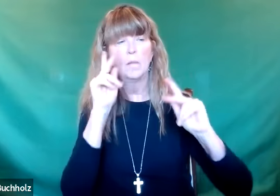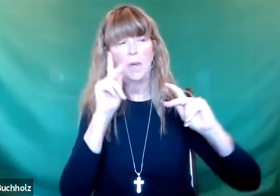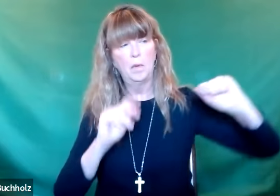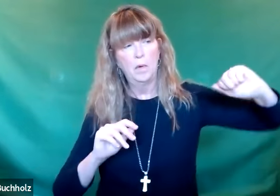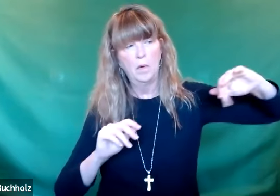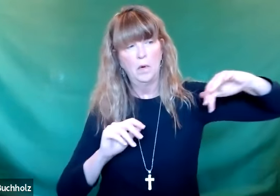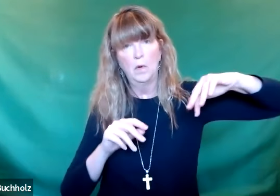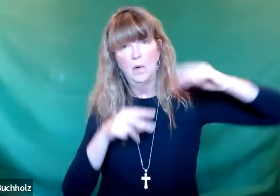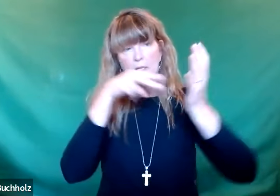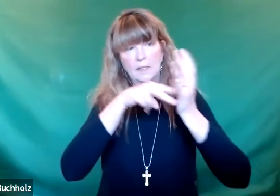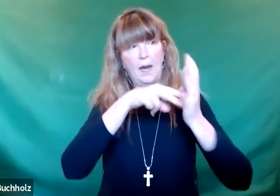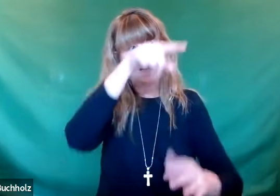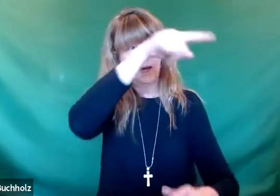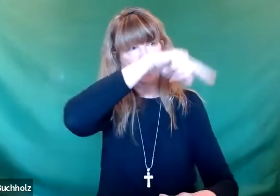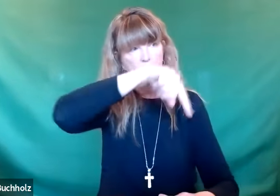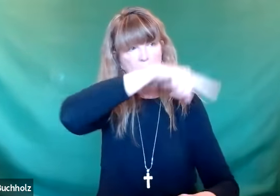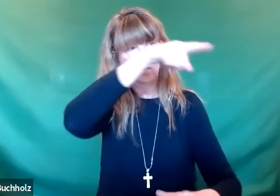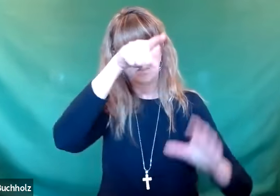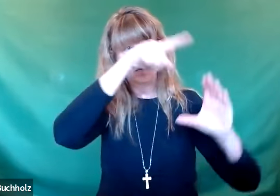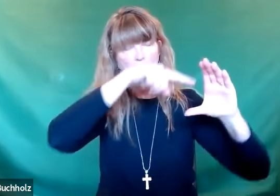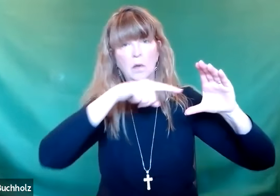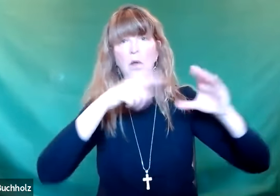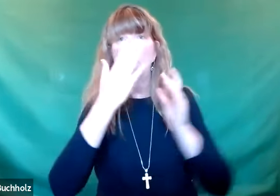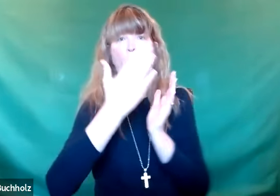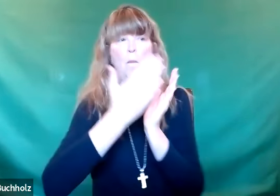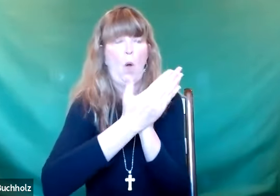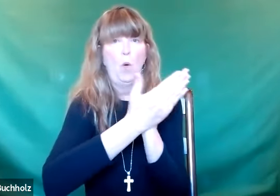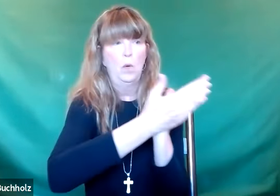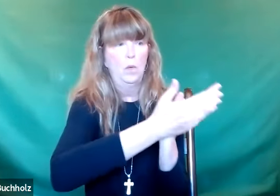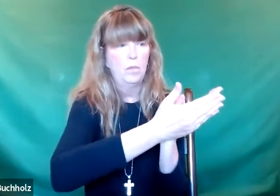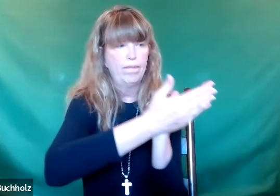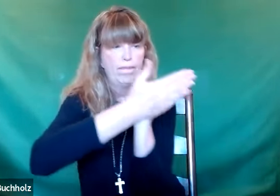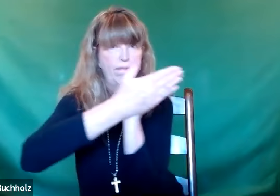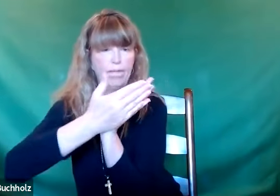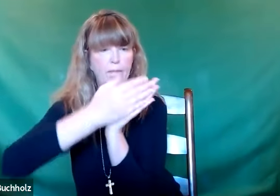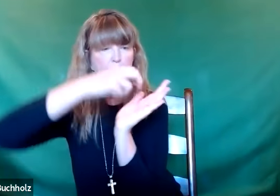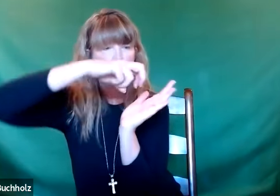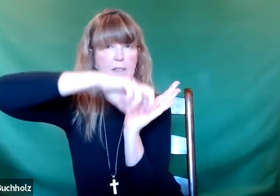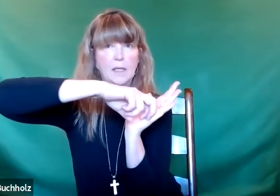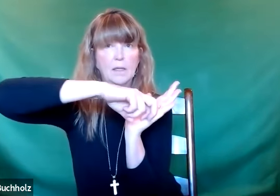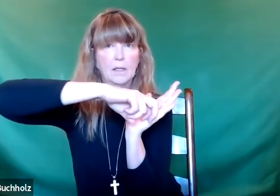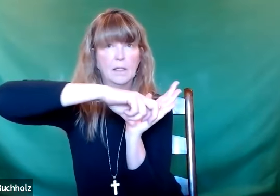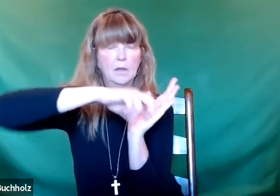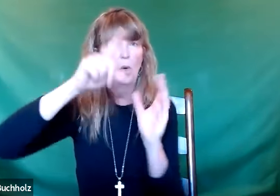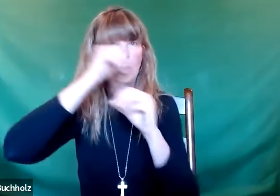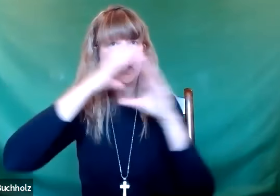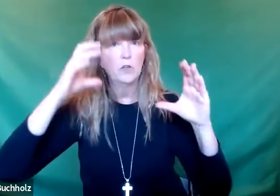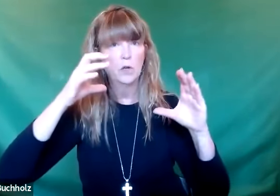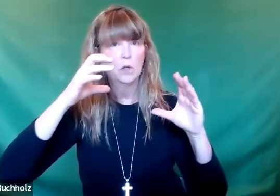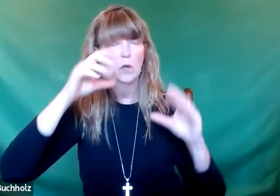it's a great spot for people to come and stand on the shore. And if there's a boat out a little bit away from shore, the